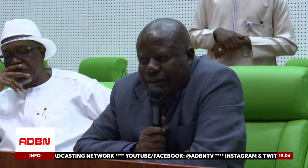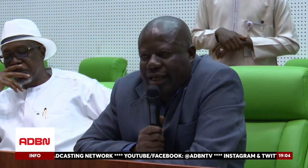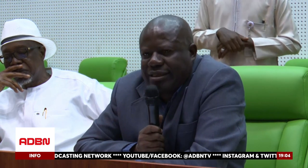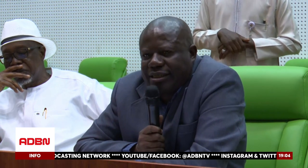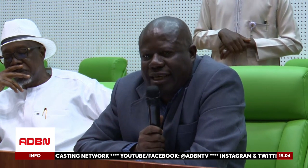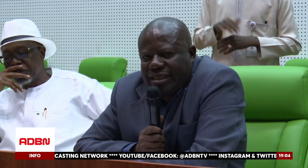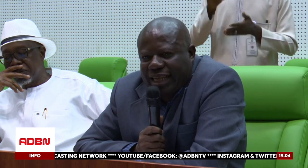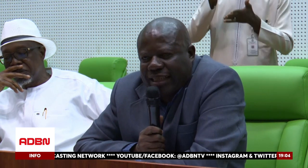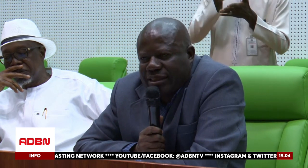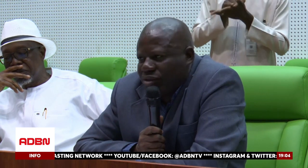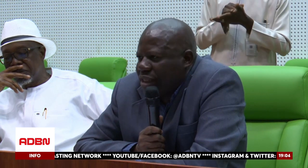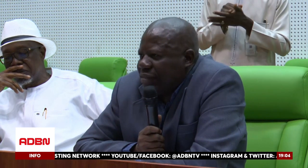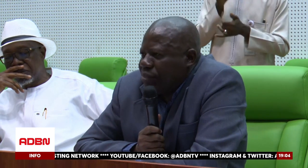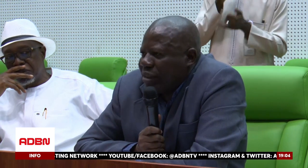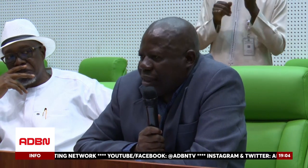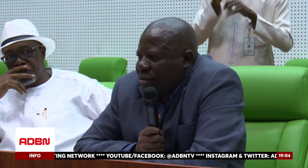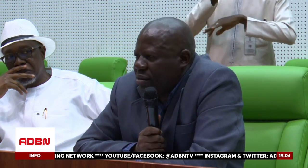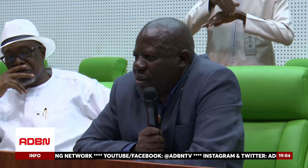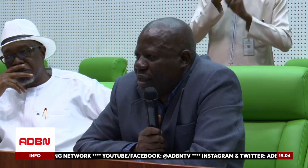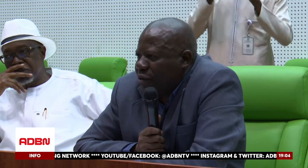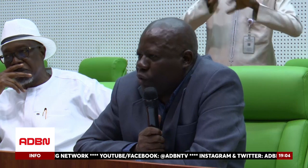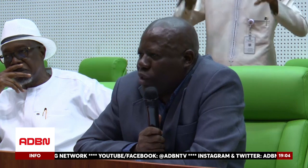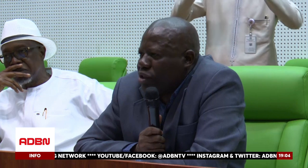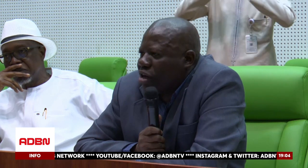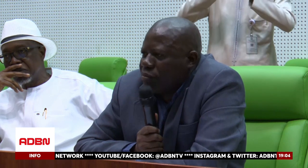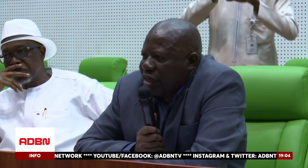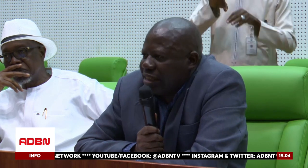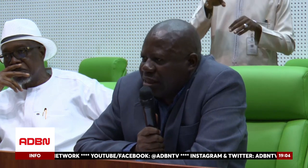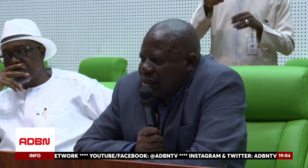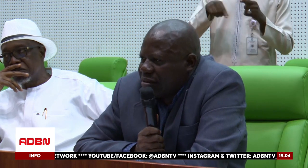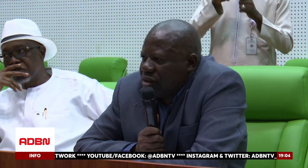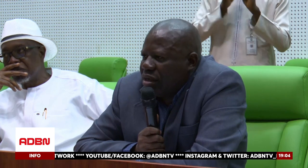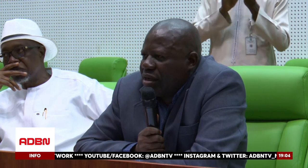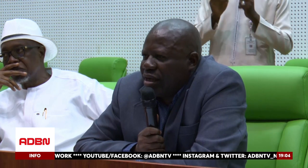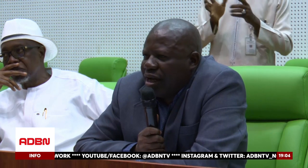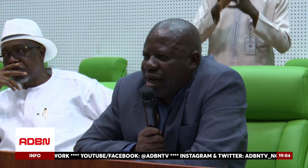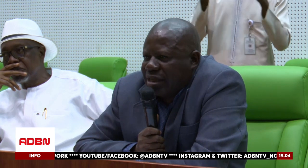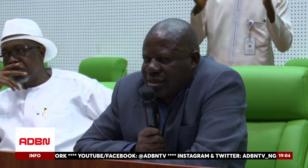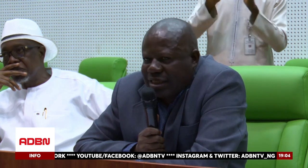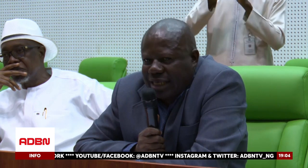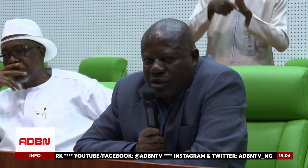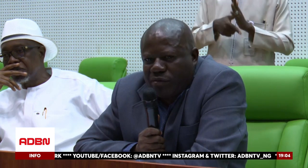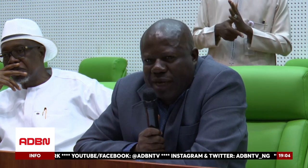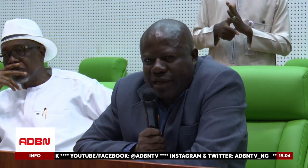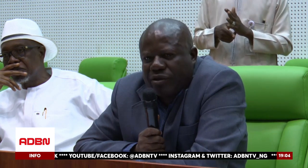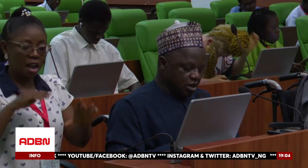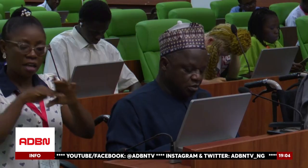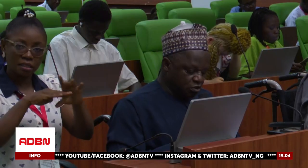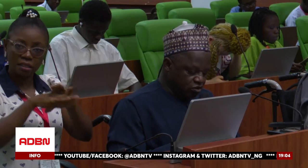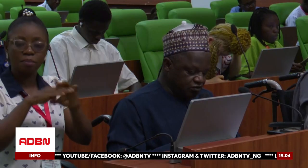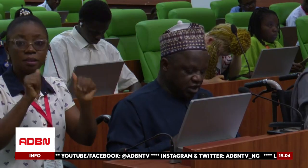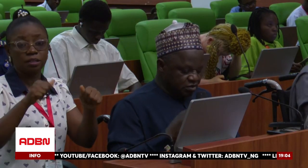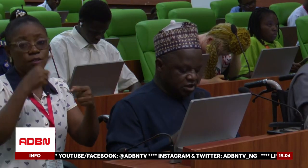And that last line is really important. We will talk more in detail as the day go by.